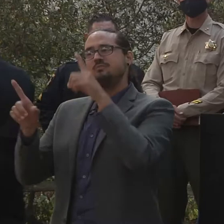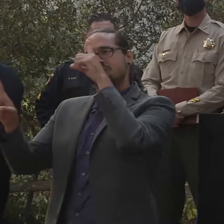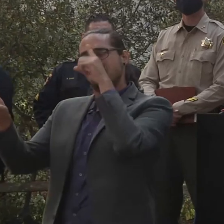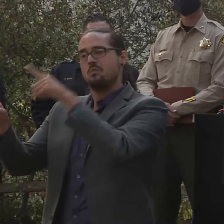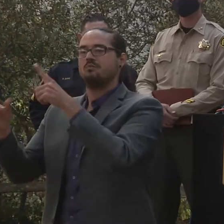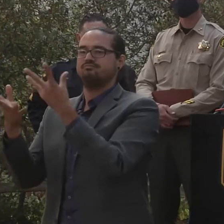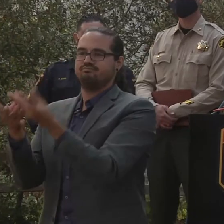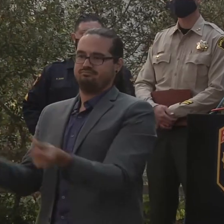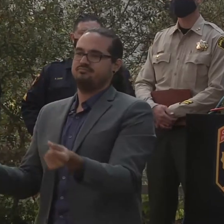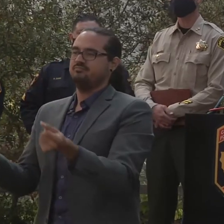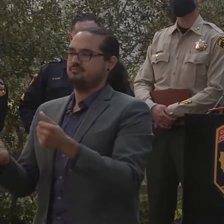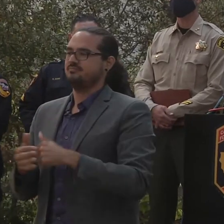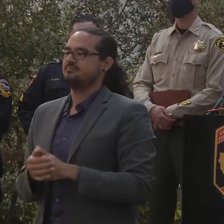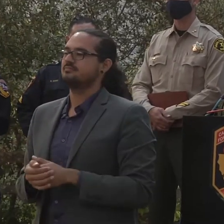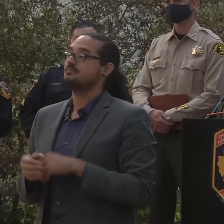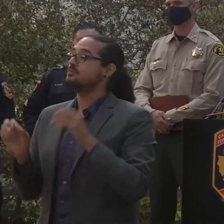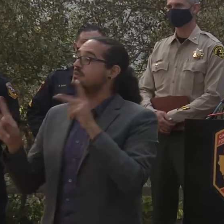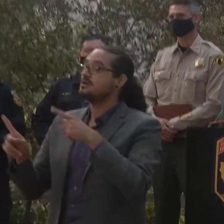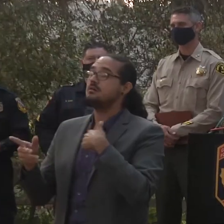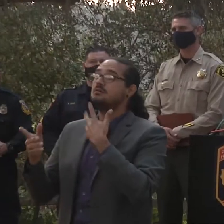All right happy to take any questions.